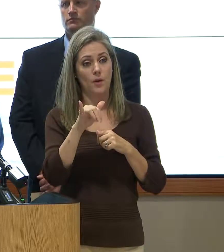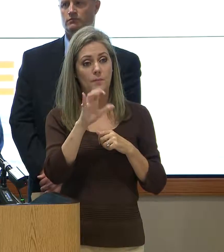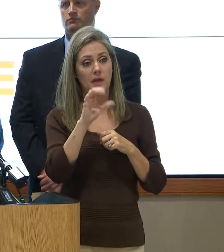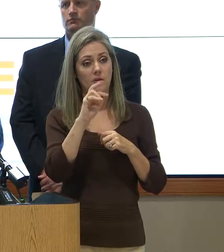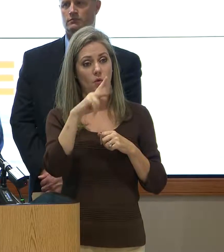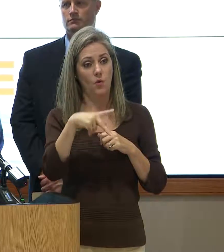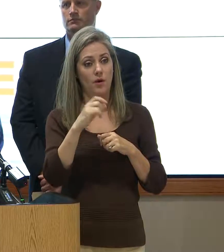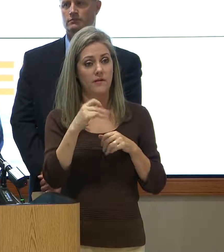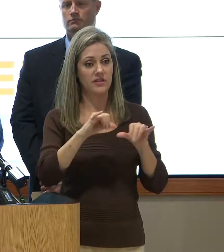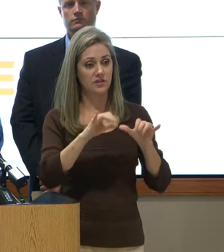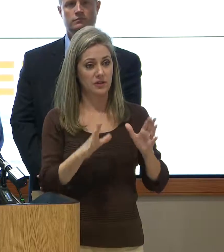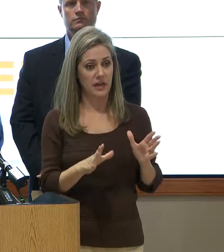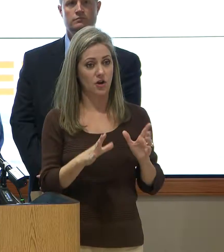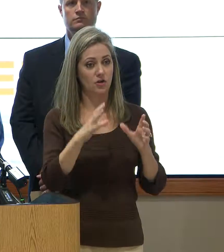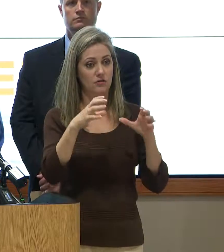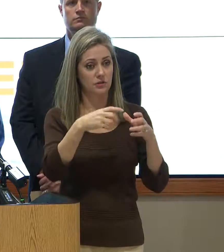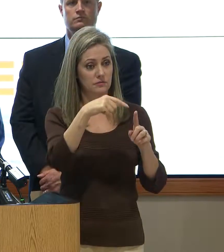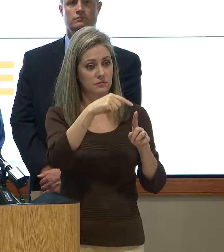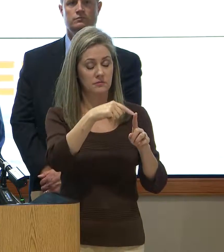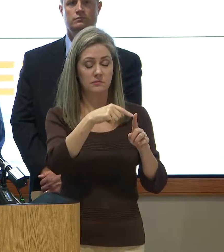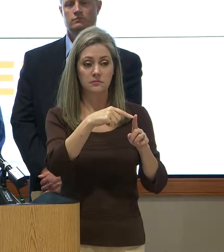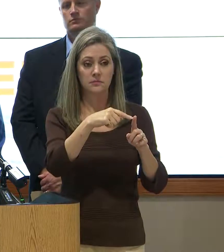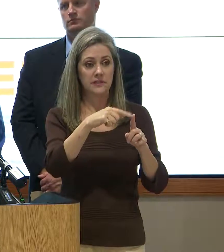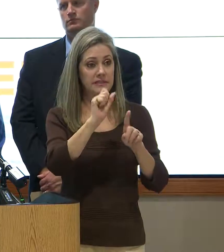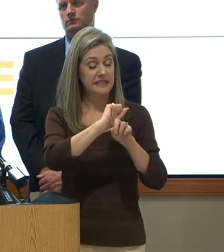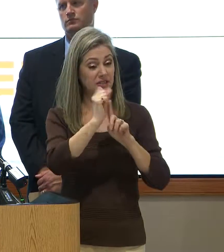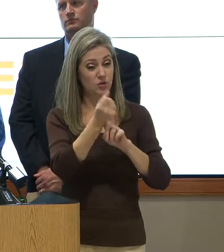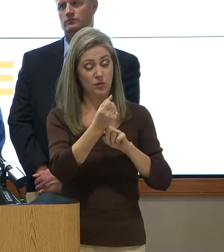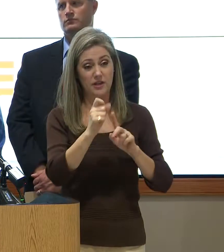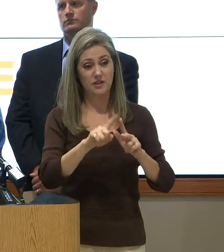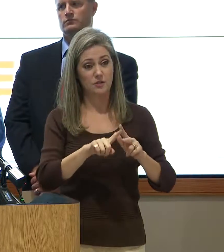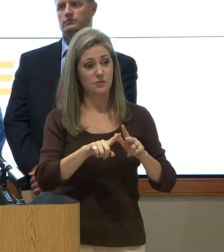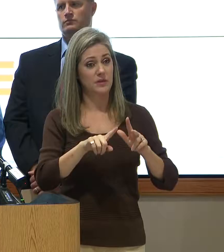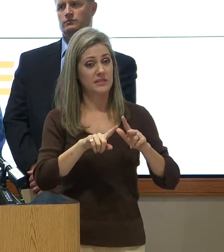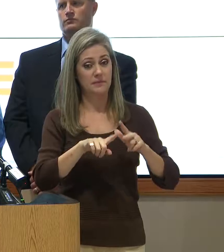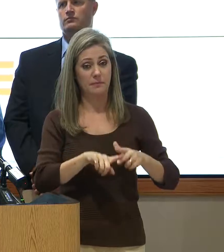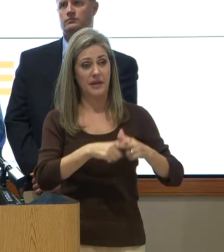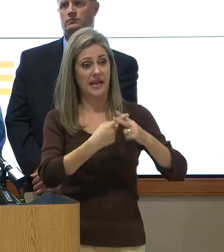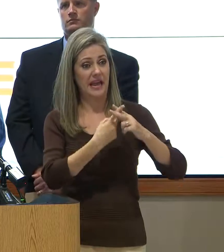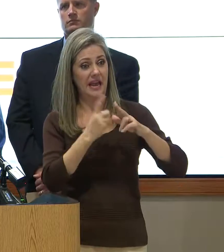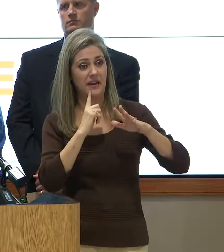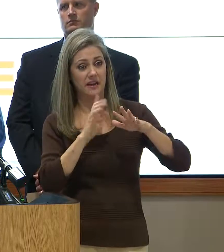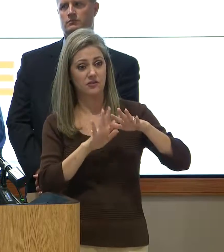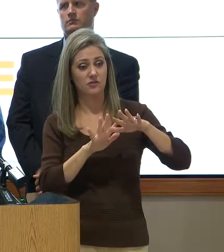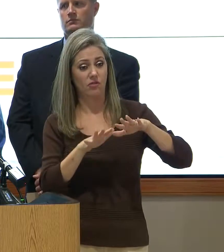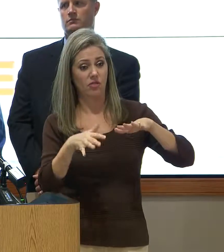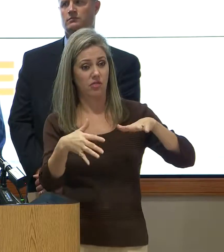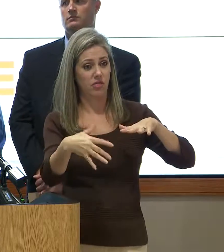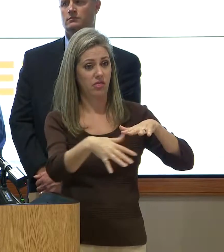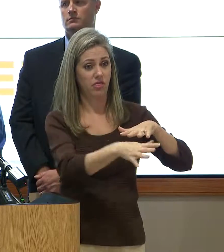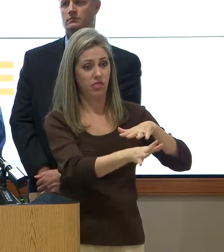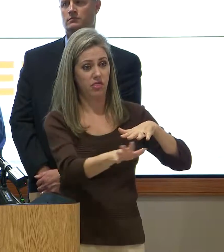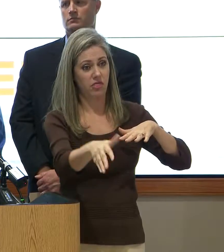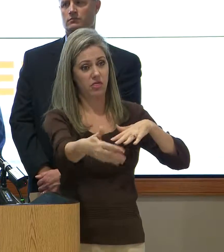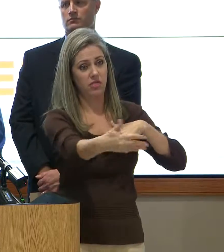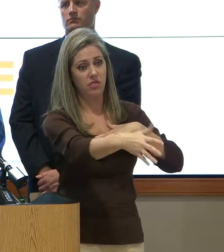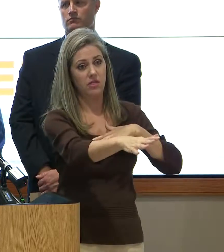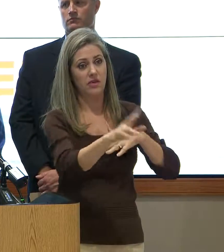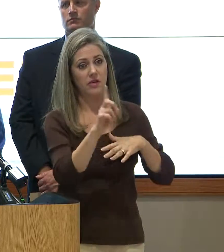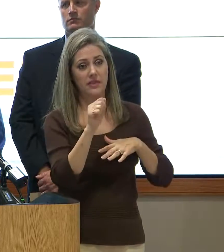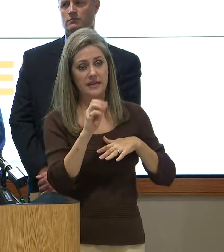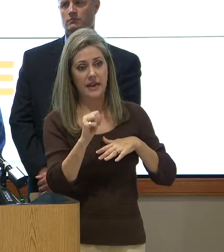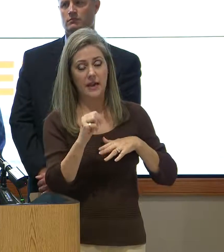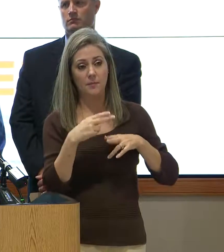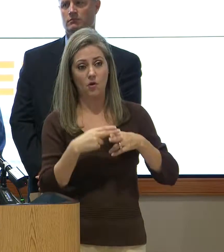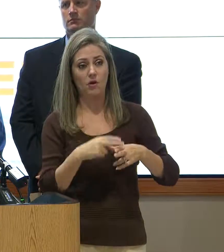was facing a situation where water was beginning to go around the edge of the dam in what was